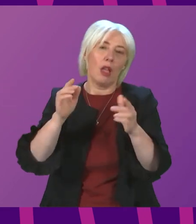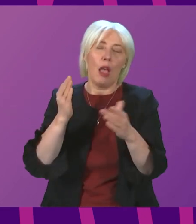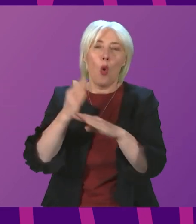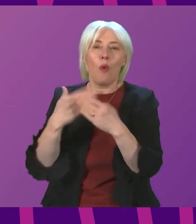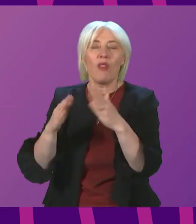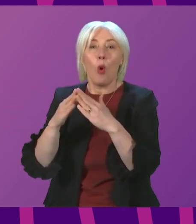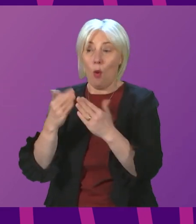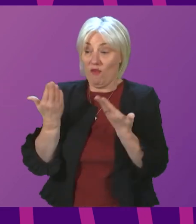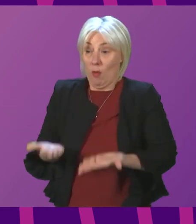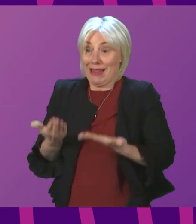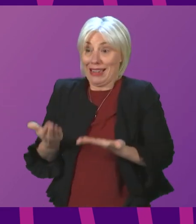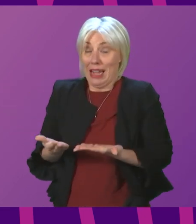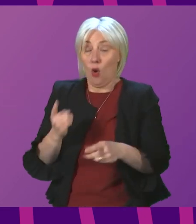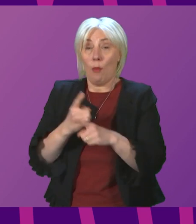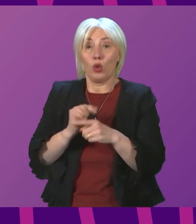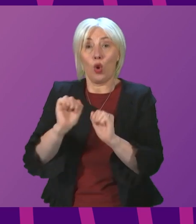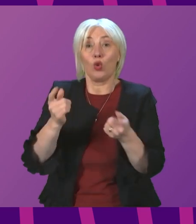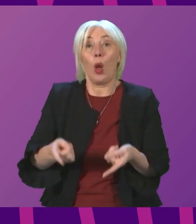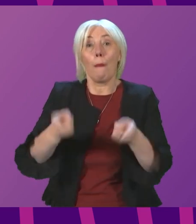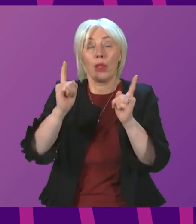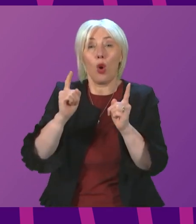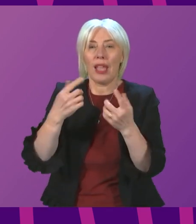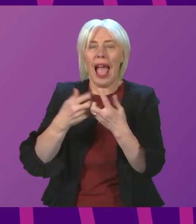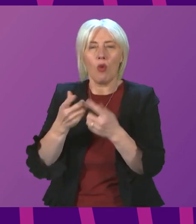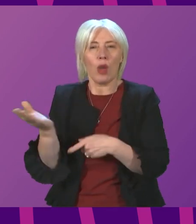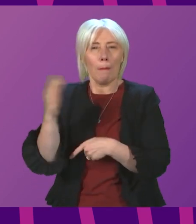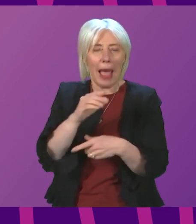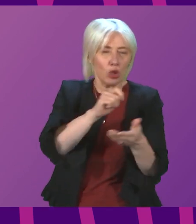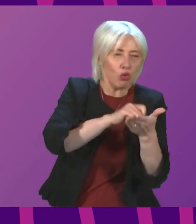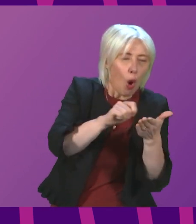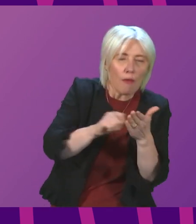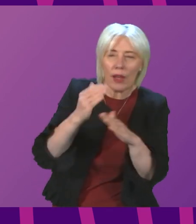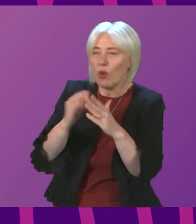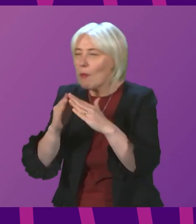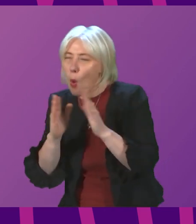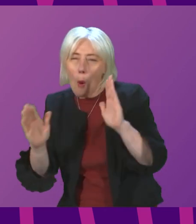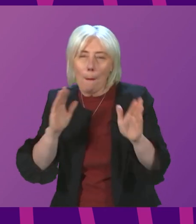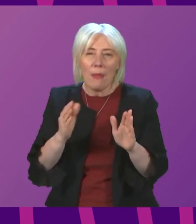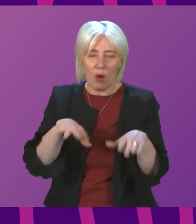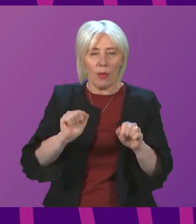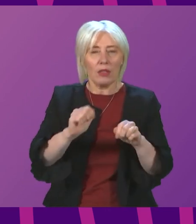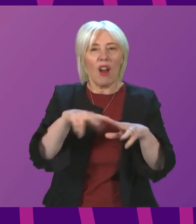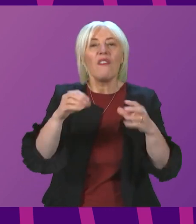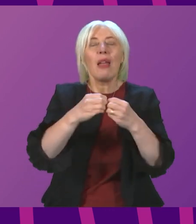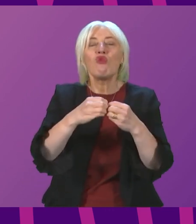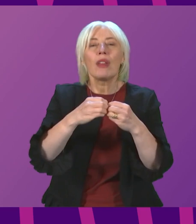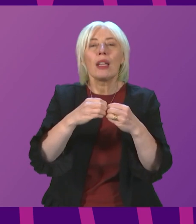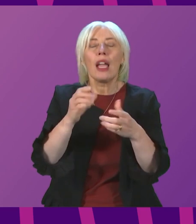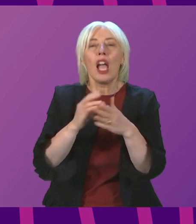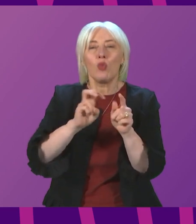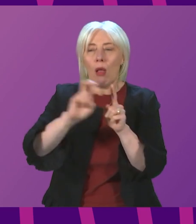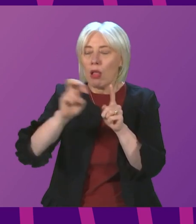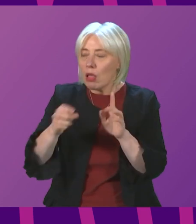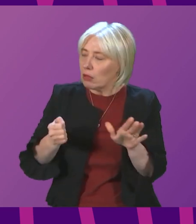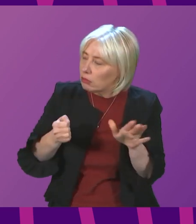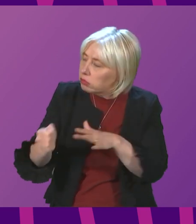from home from now, but talk to your employer about a return to hybrid working from the start of next month. We are face covering on public transport, in